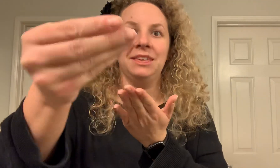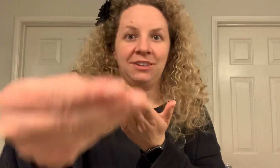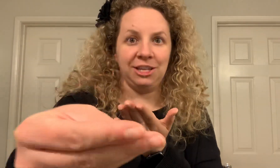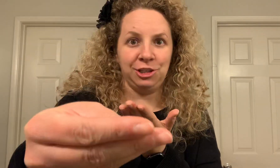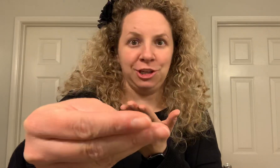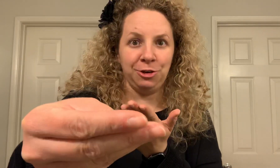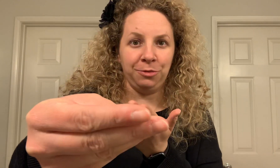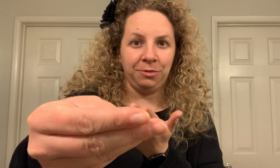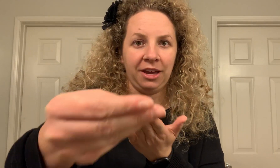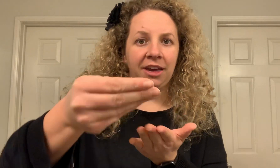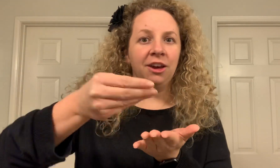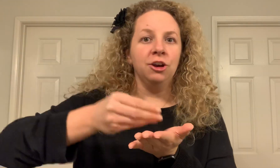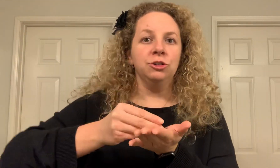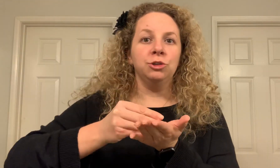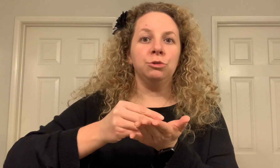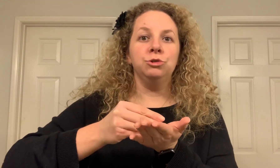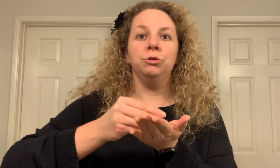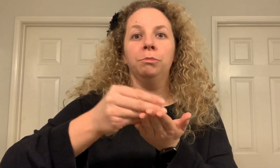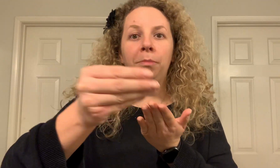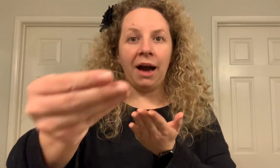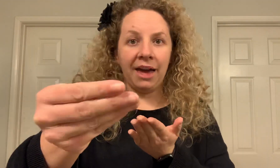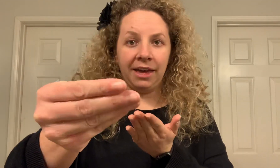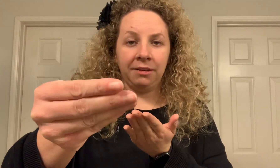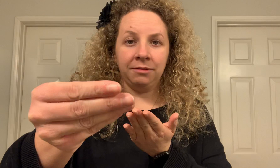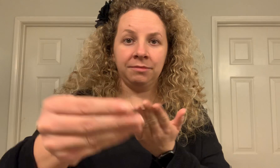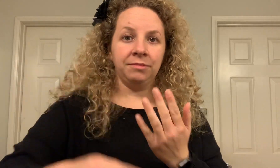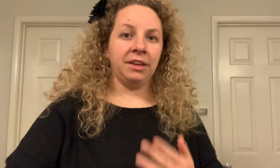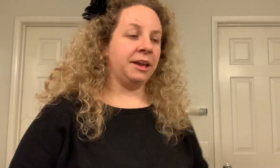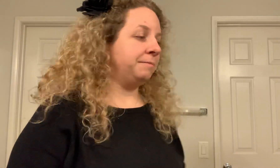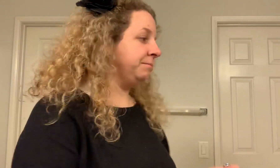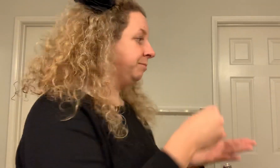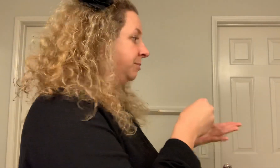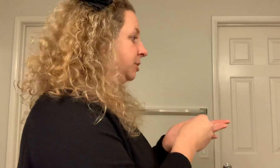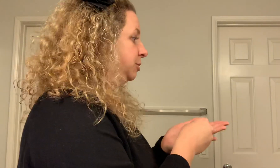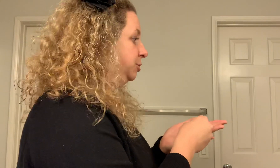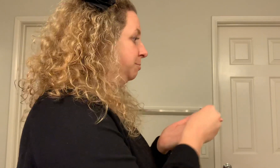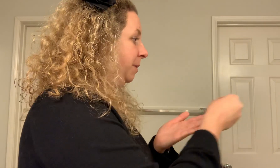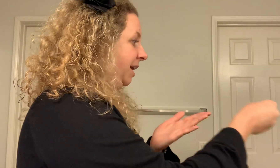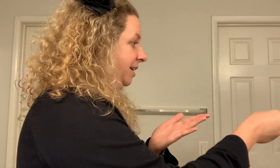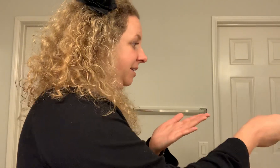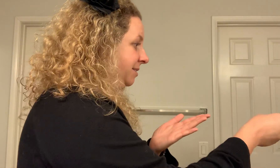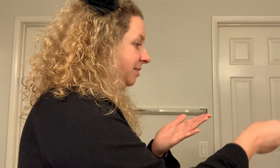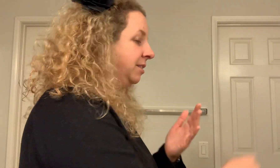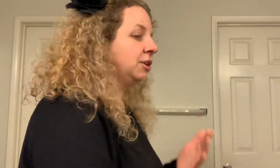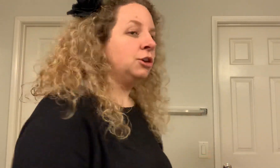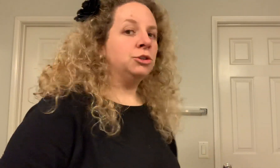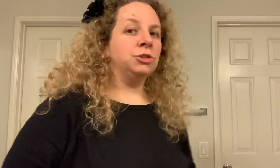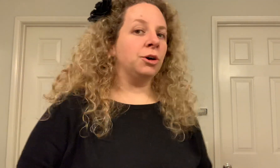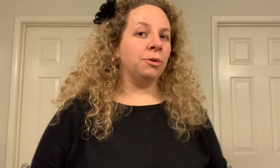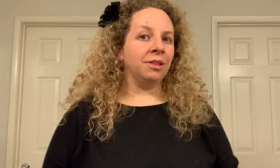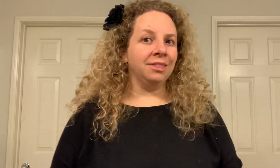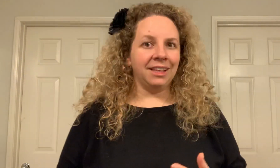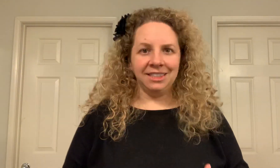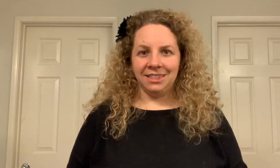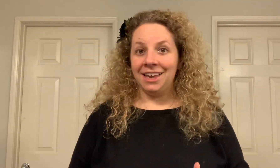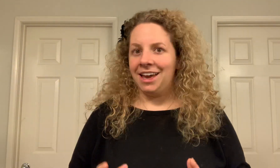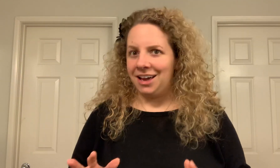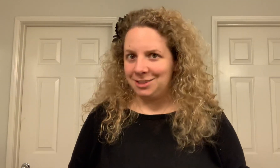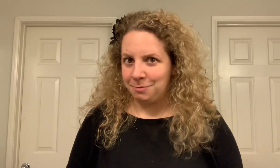giving it to you. Okay, so to buy. Okay, to buy. So let's say as a